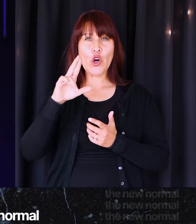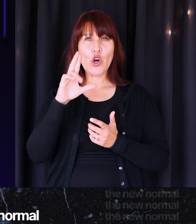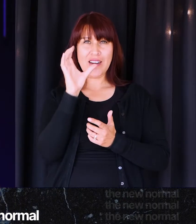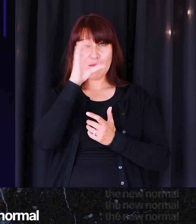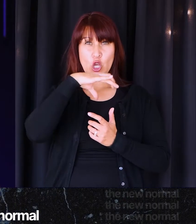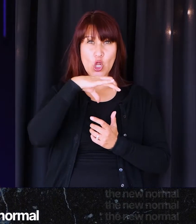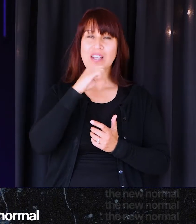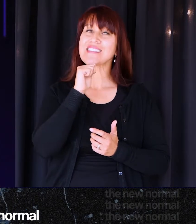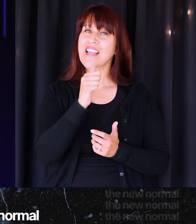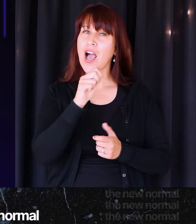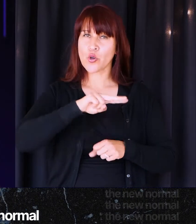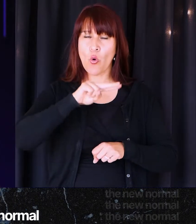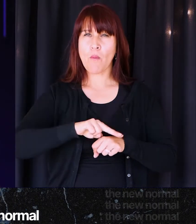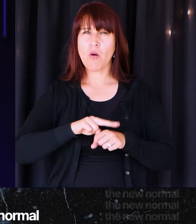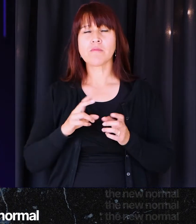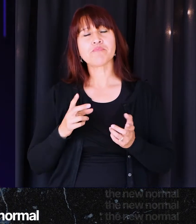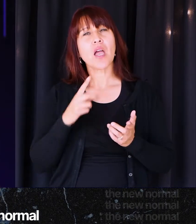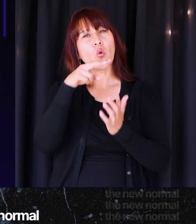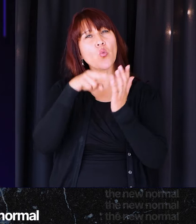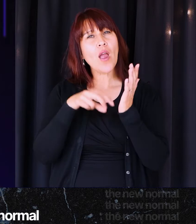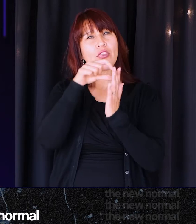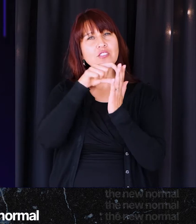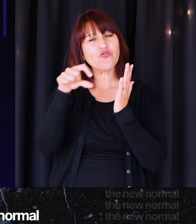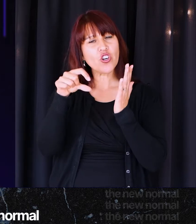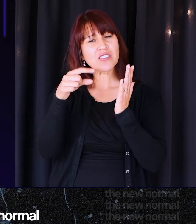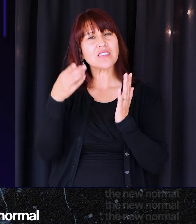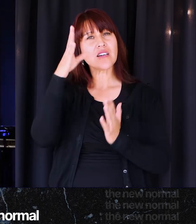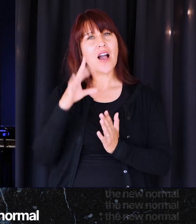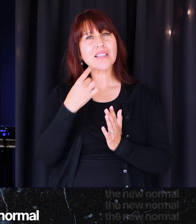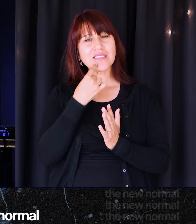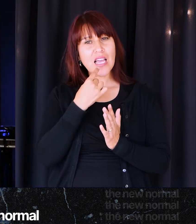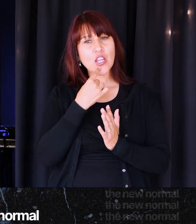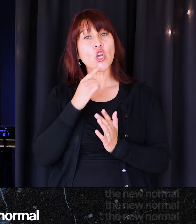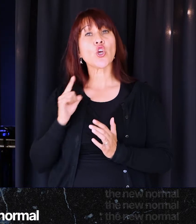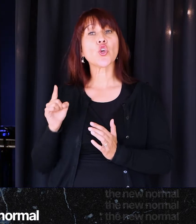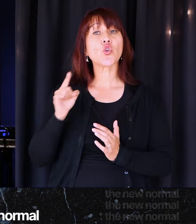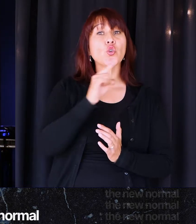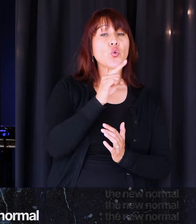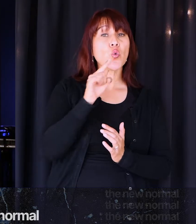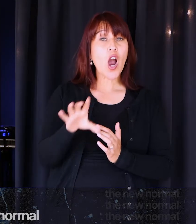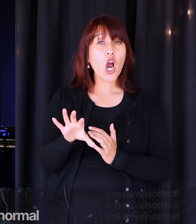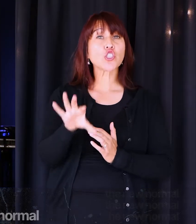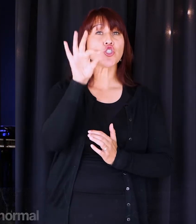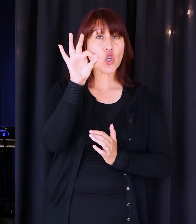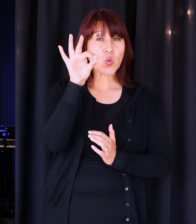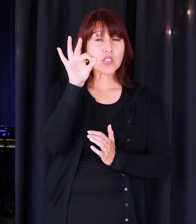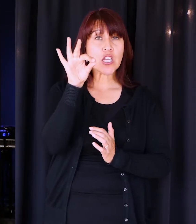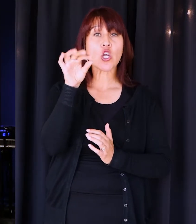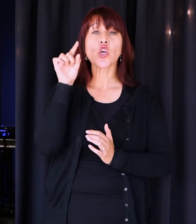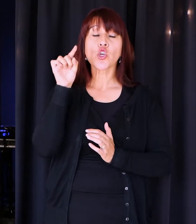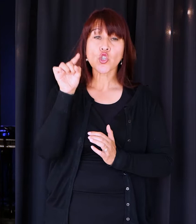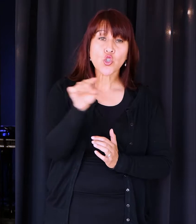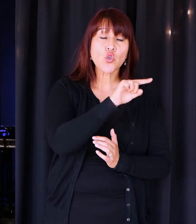here's what I thought this week as I read this verse, where God says over us, you are chosen. You are